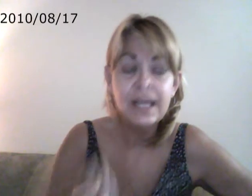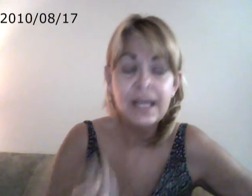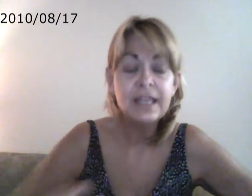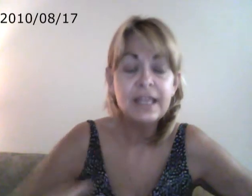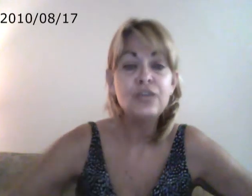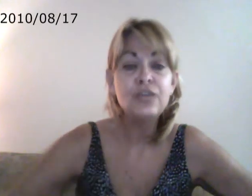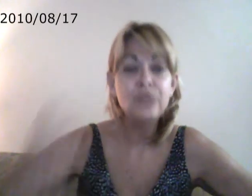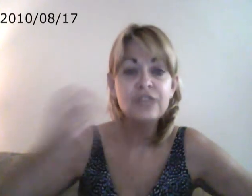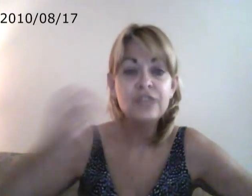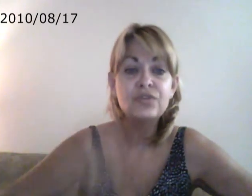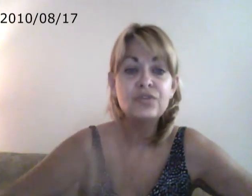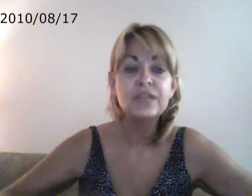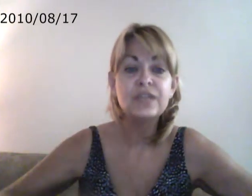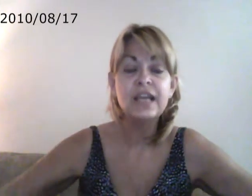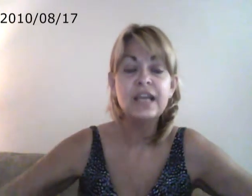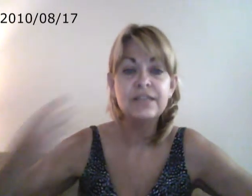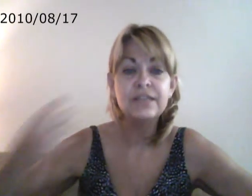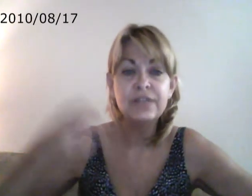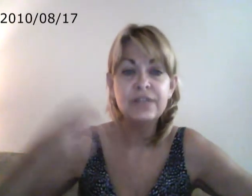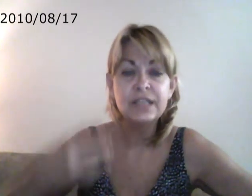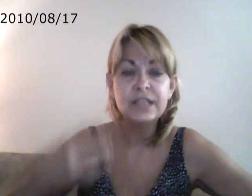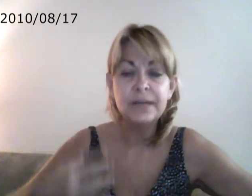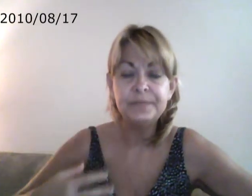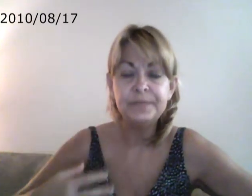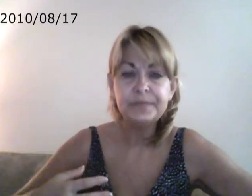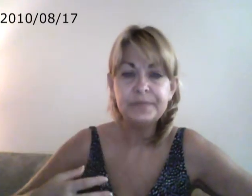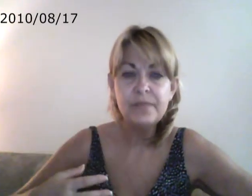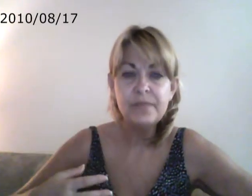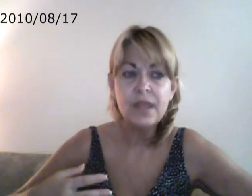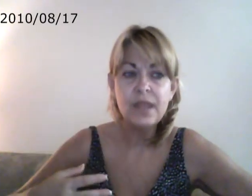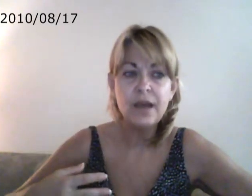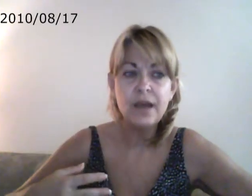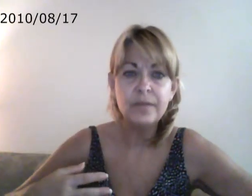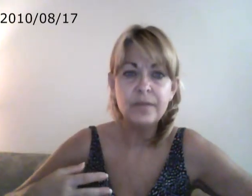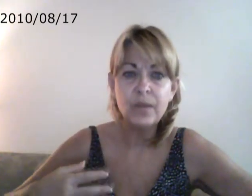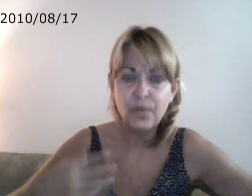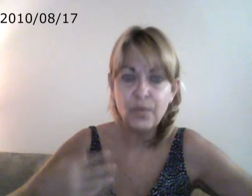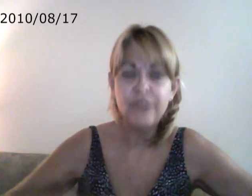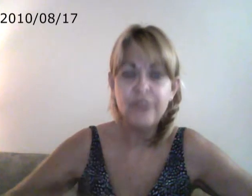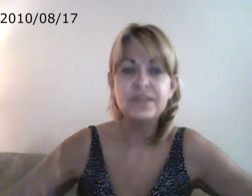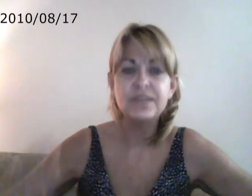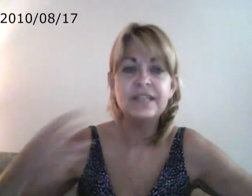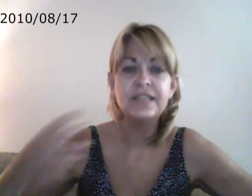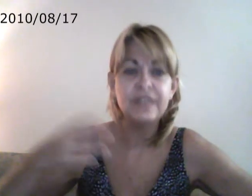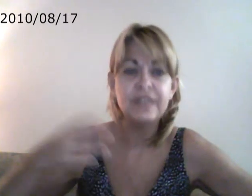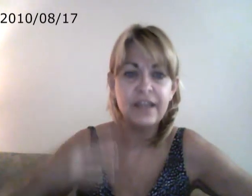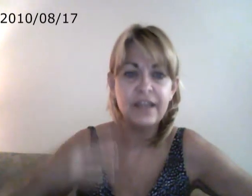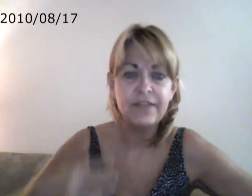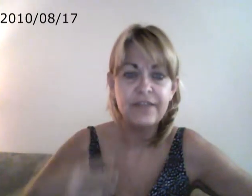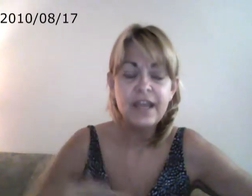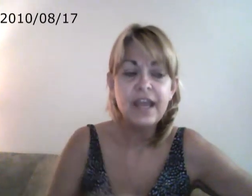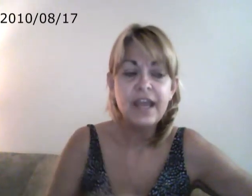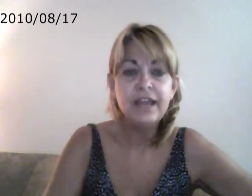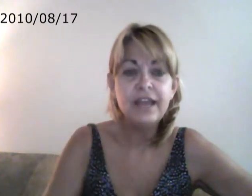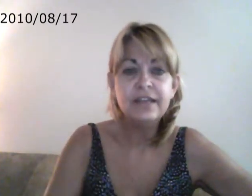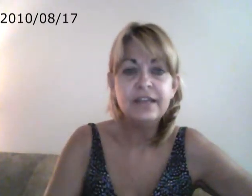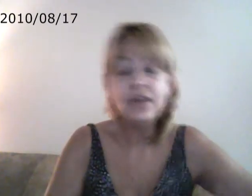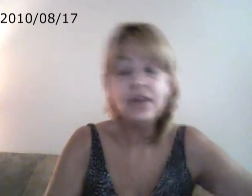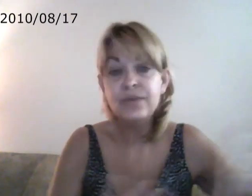then you're reintroducing a different way of perceiving life. And not only